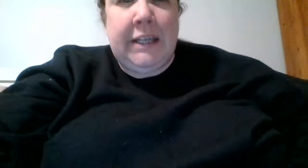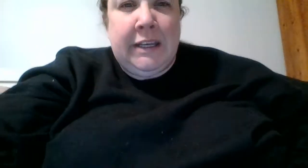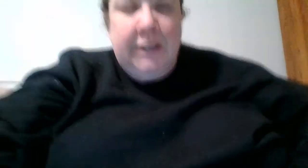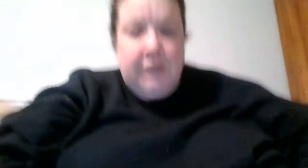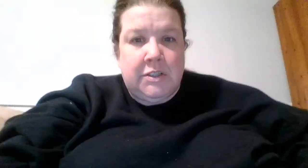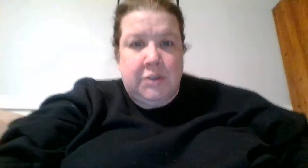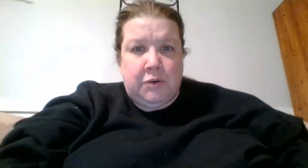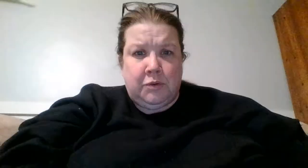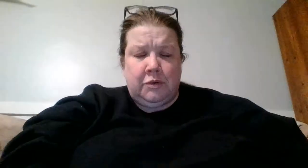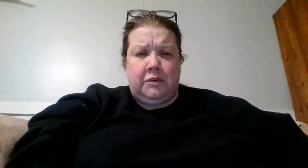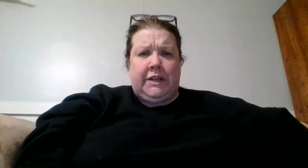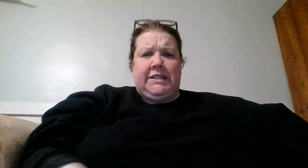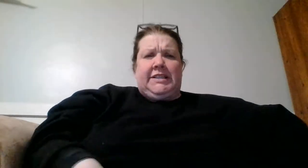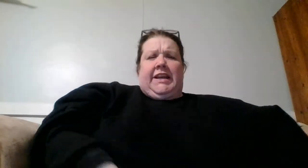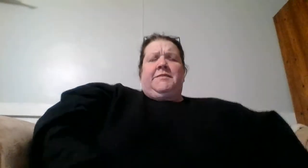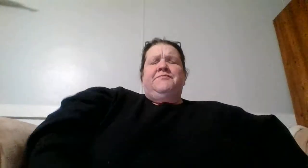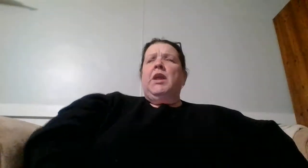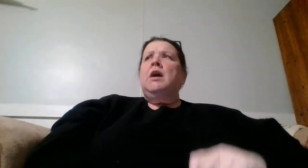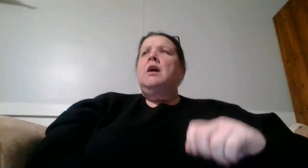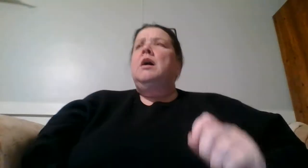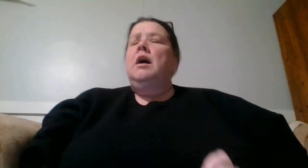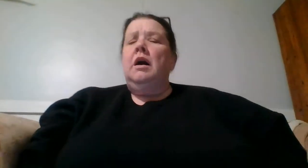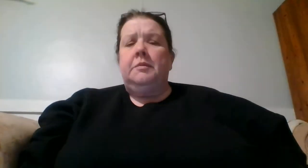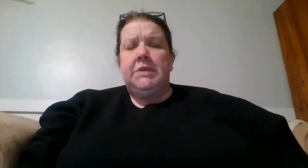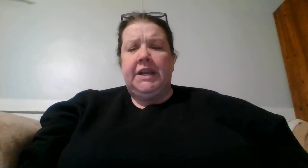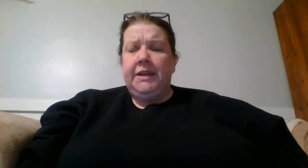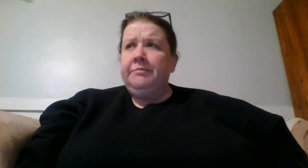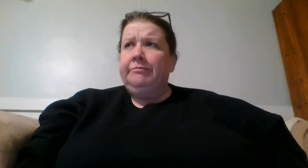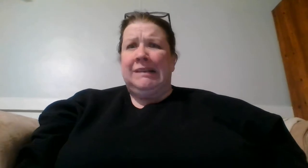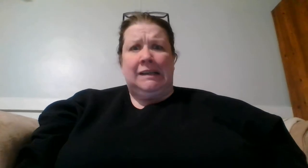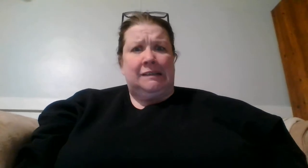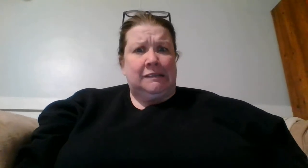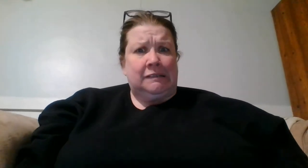in here is so crazy today, tonight. I don't know.